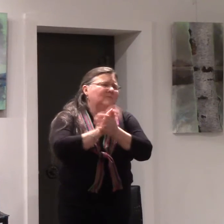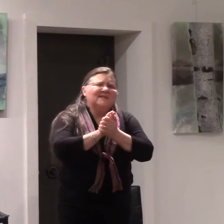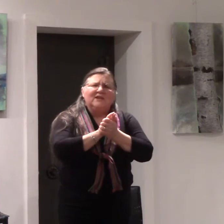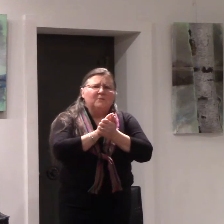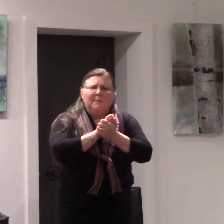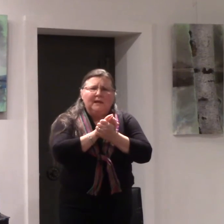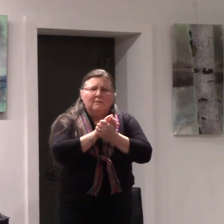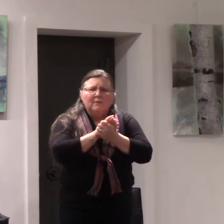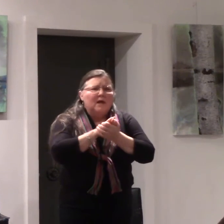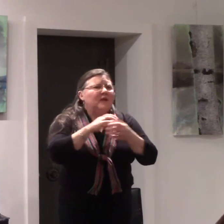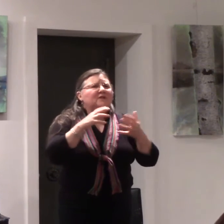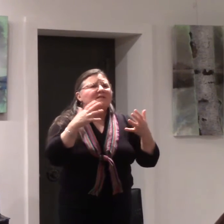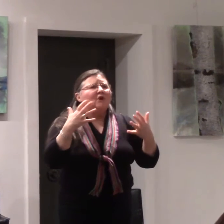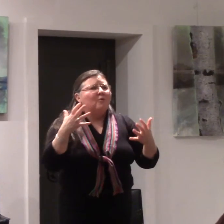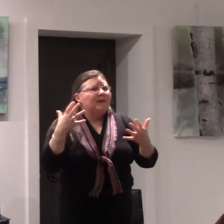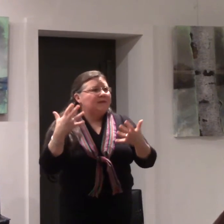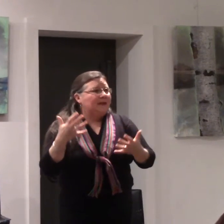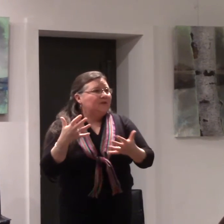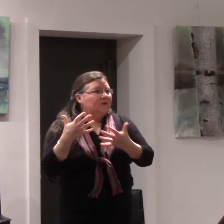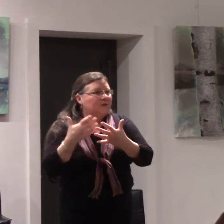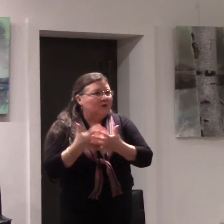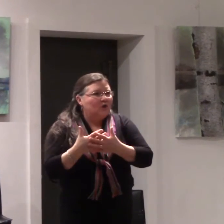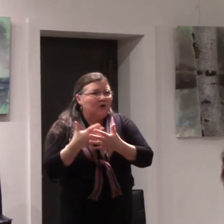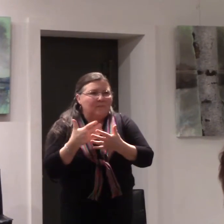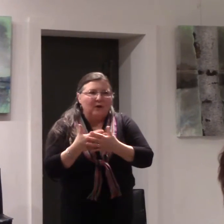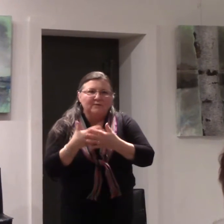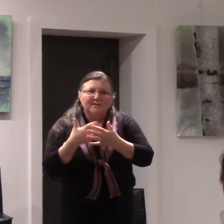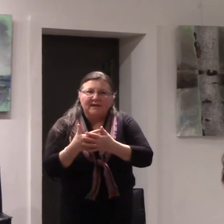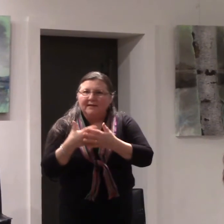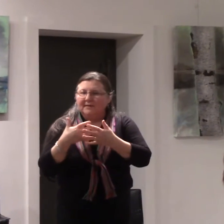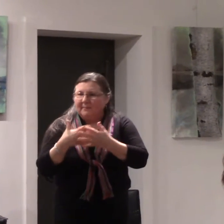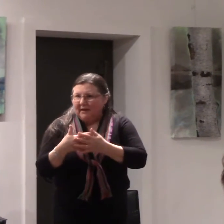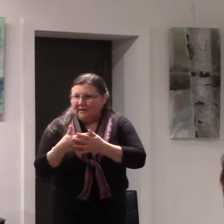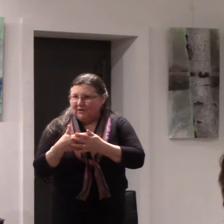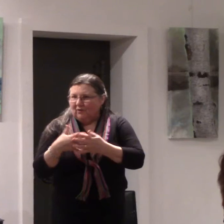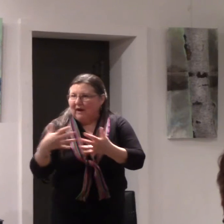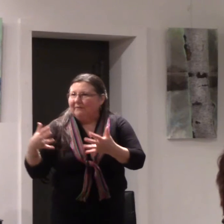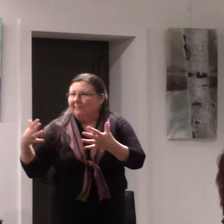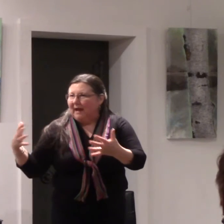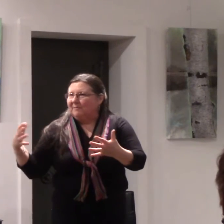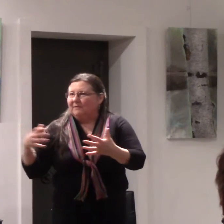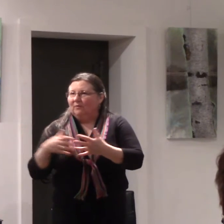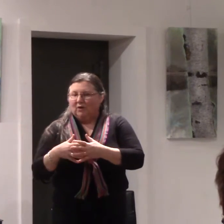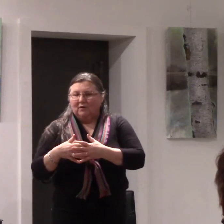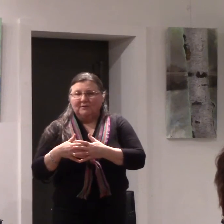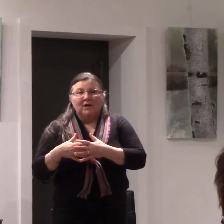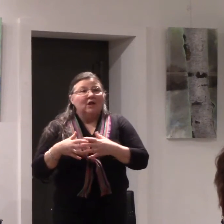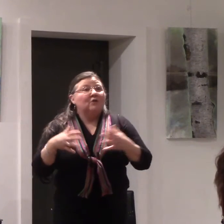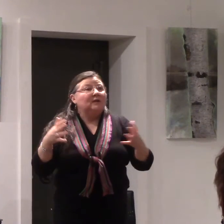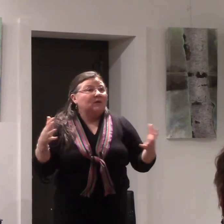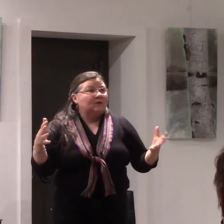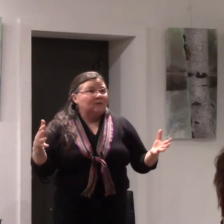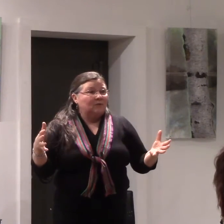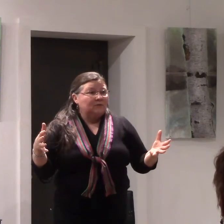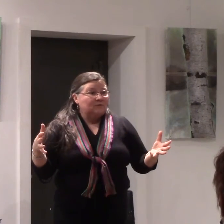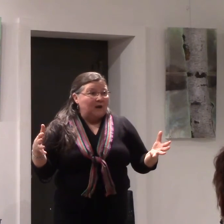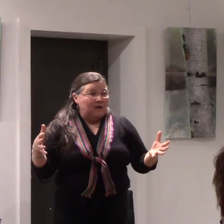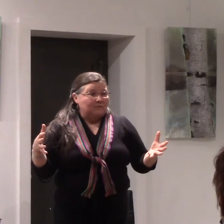such a big... There's so many things you can learn about studying the geographic maps of the world. You can learn that the world is round.